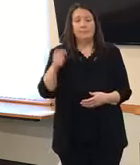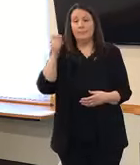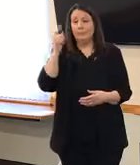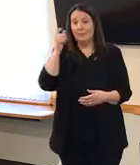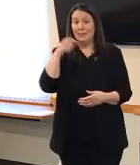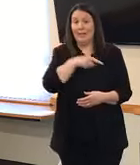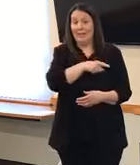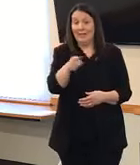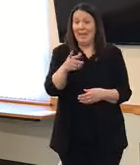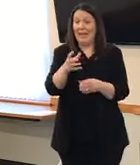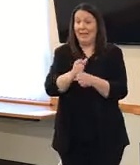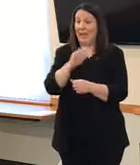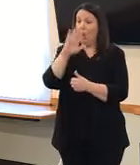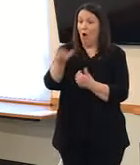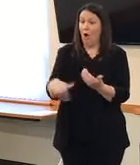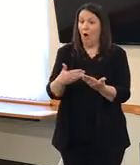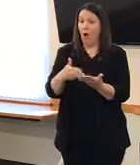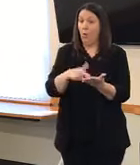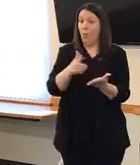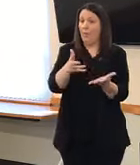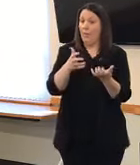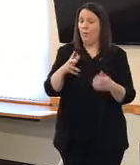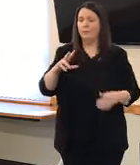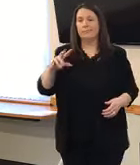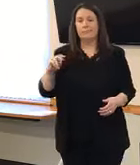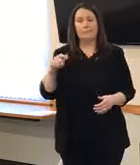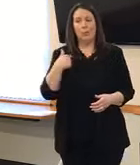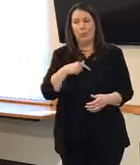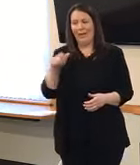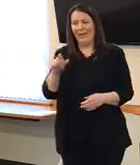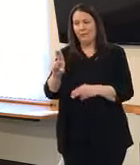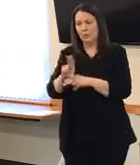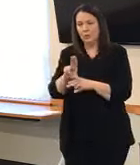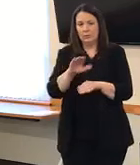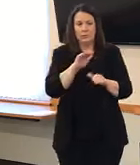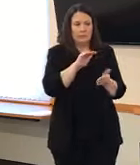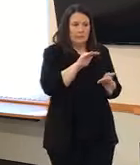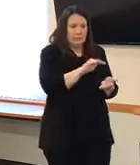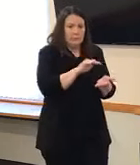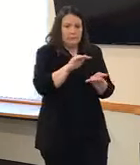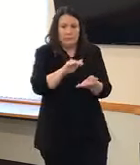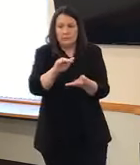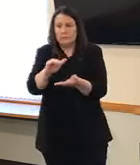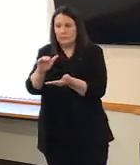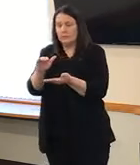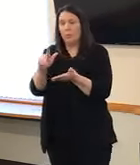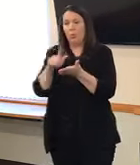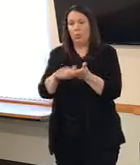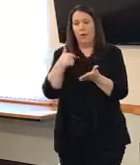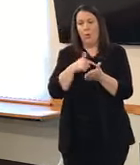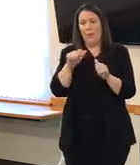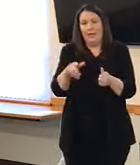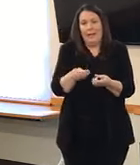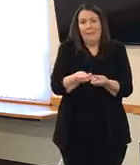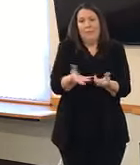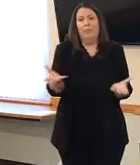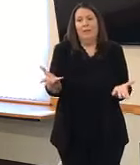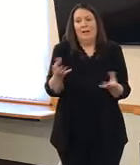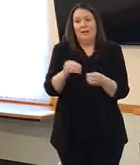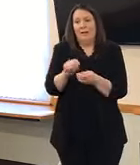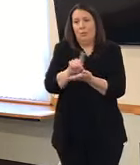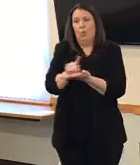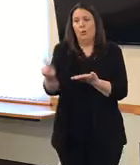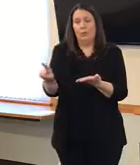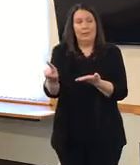get 100% of what they requested for. And that allocation really comes to understanding that how much can we give out in a week's worth of time